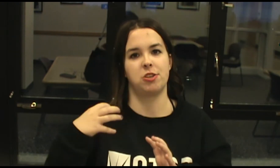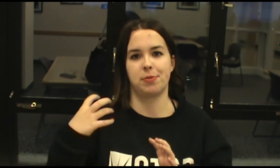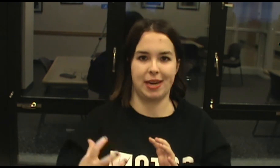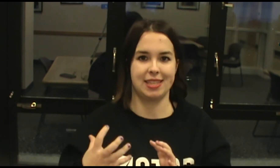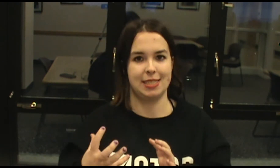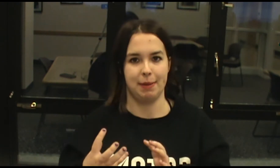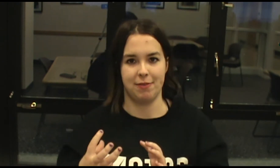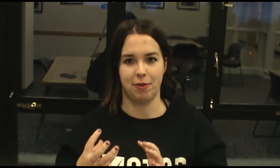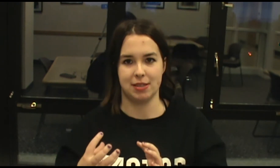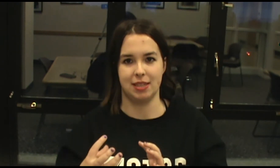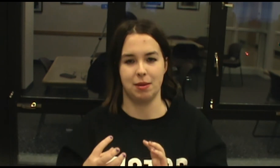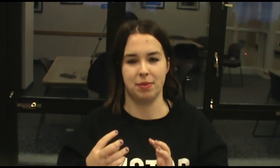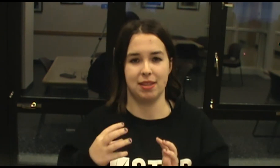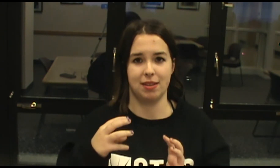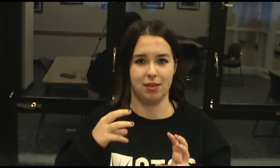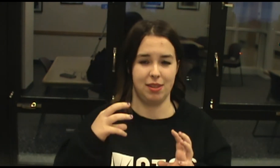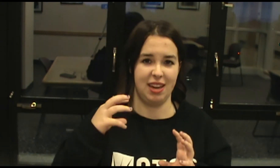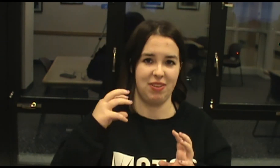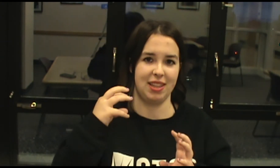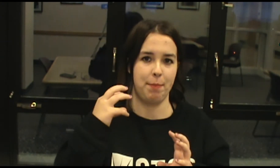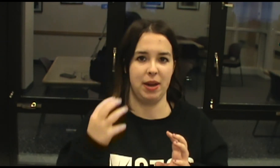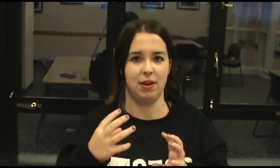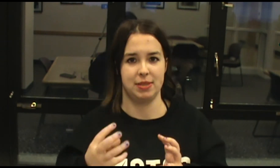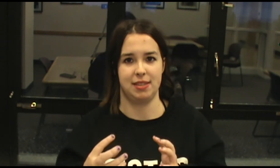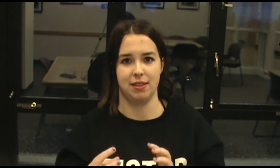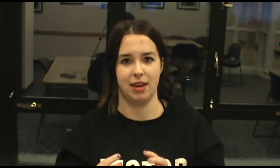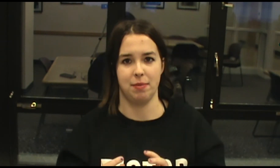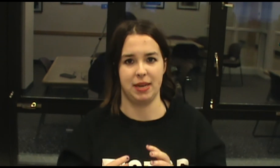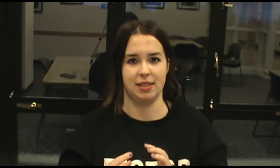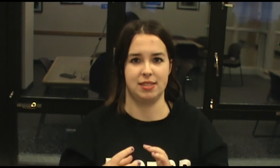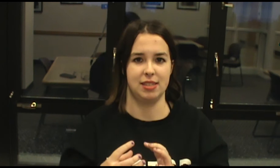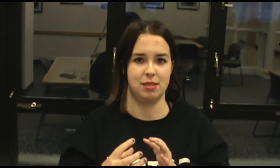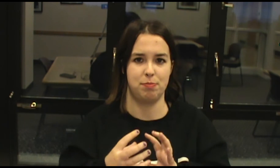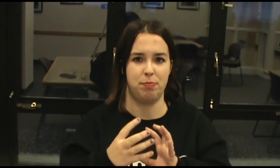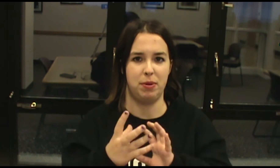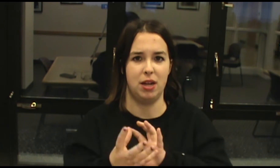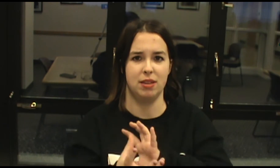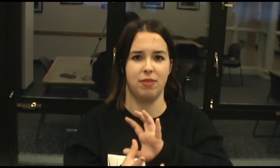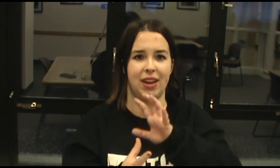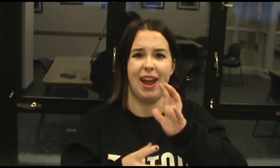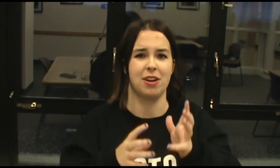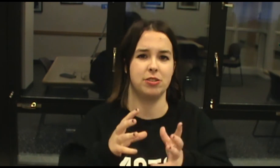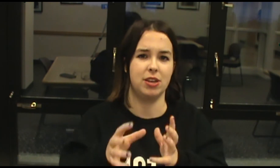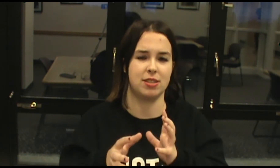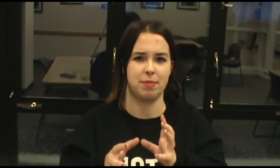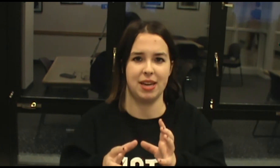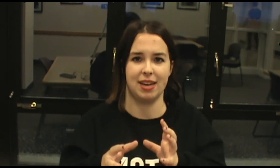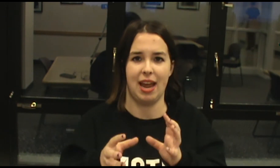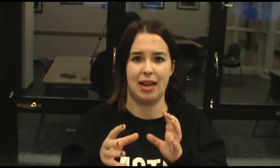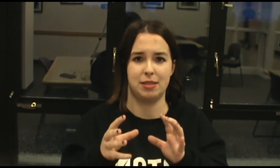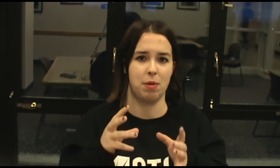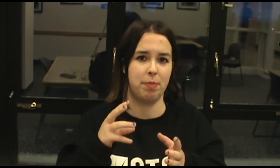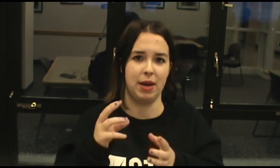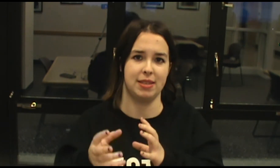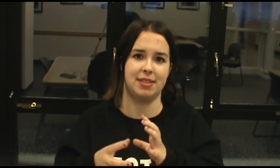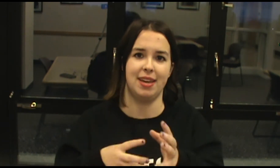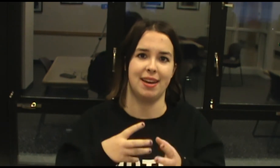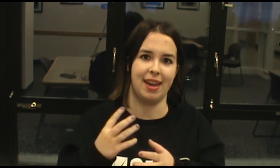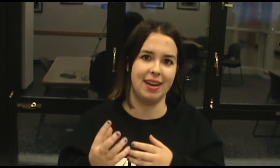trick the speed force into believing that Barry was still there. Because this ball of like energy or something had some of Barry's DNA in